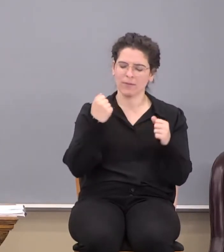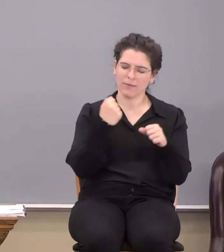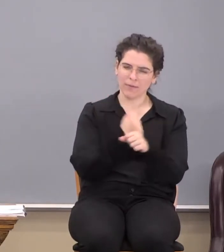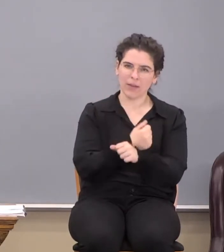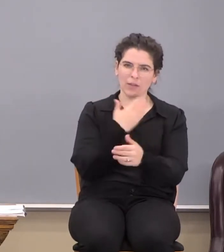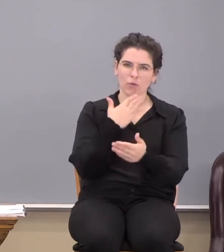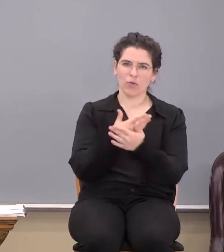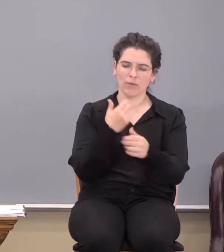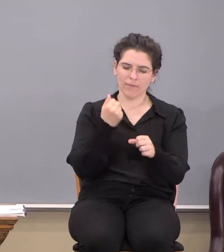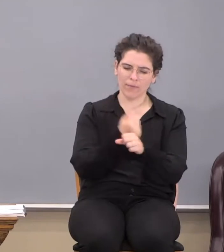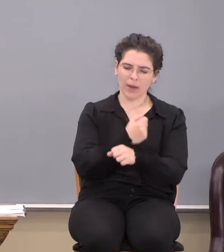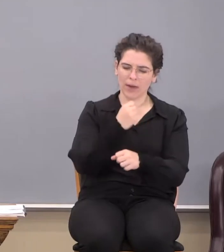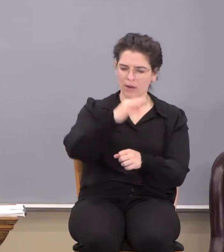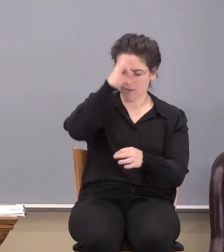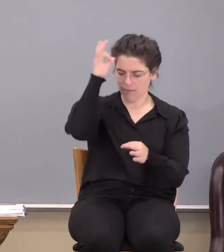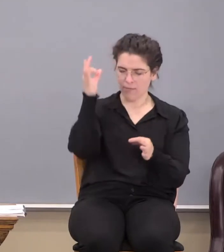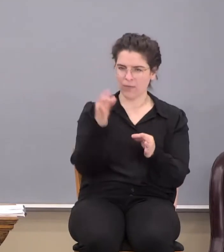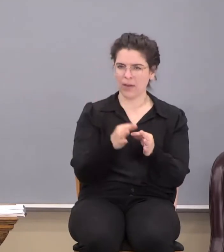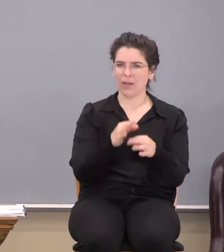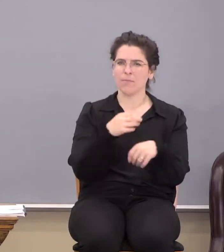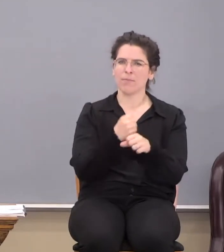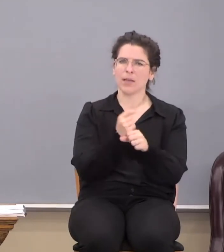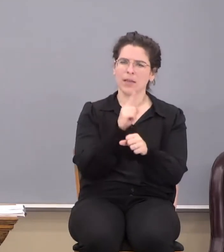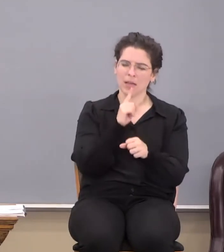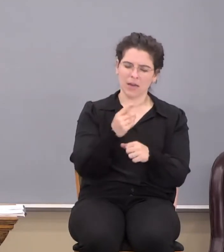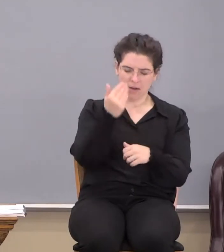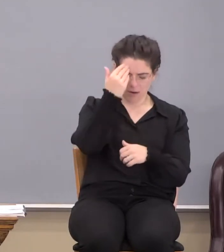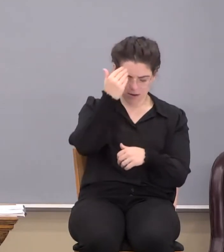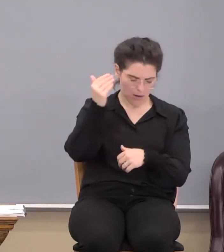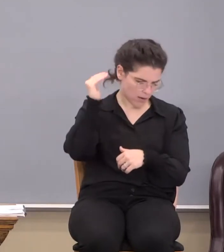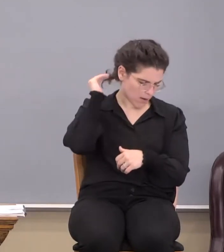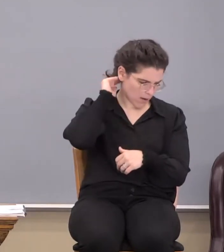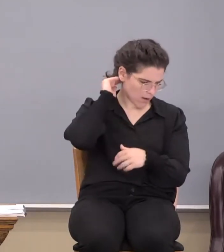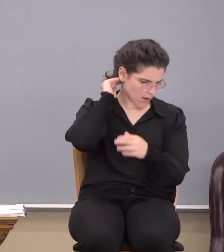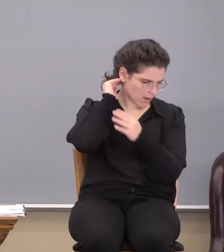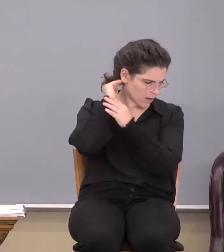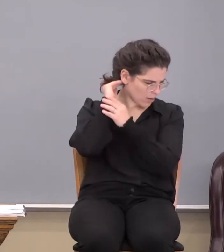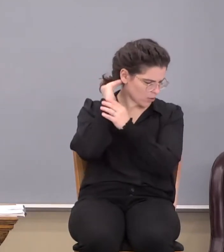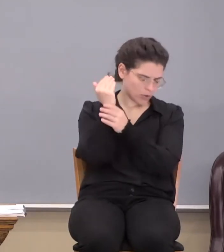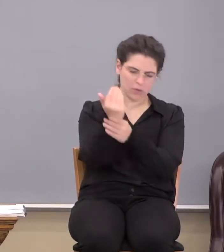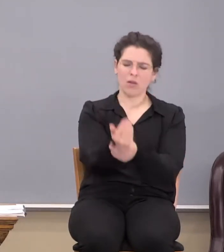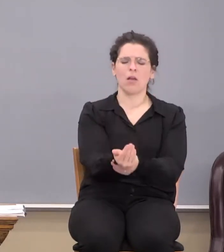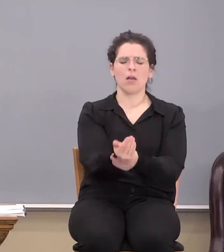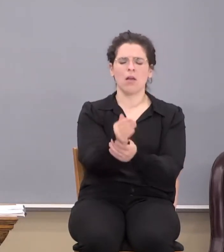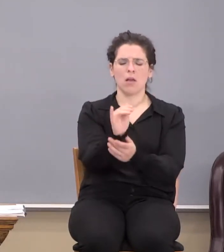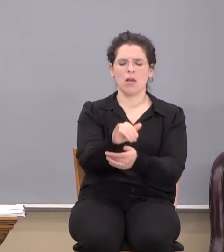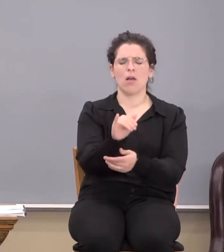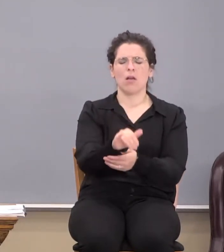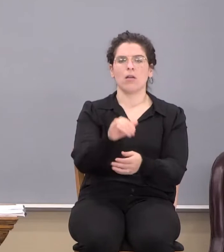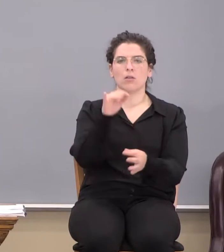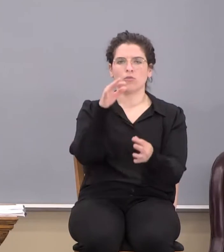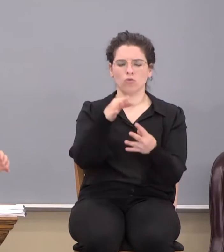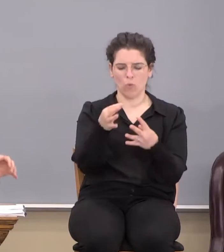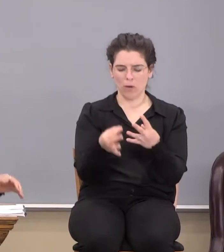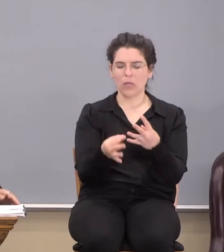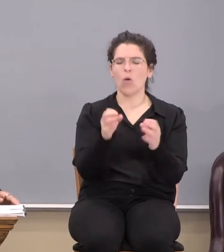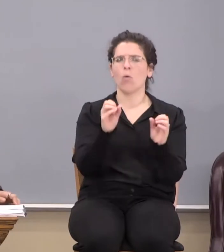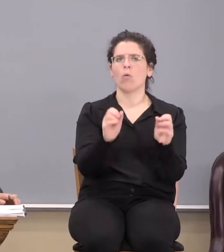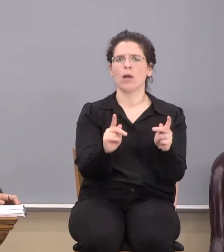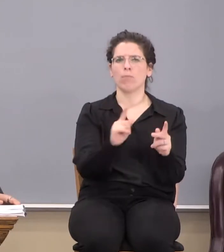fight of faith, make it a conscious, making a conscious choice that, okay, Lord,